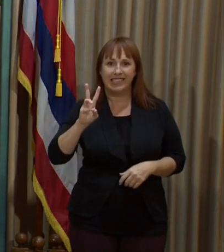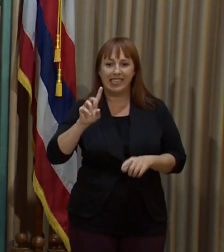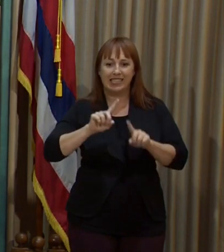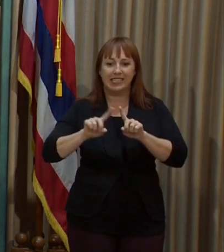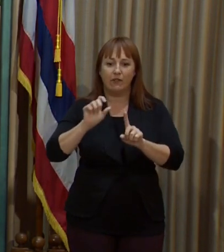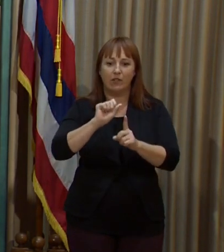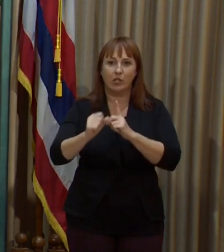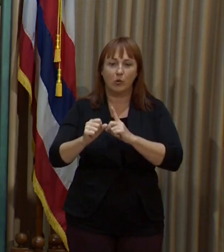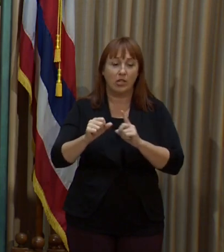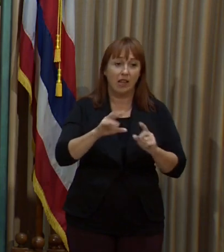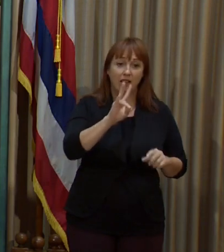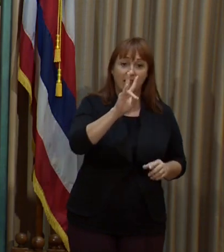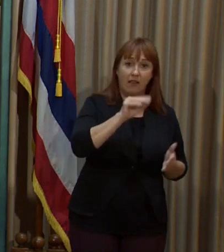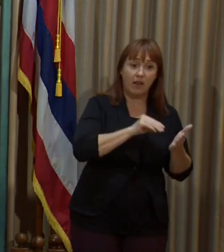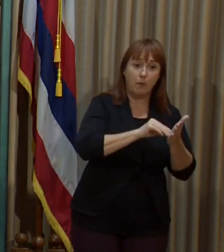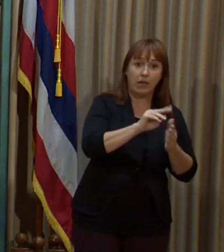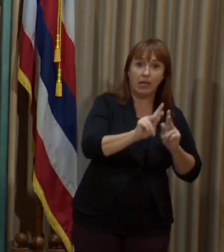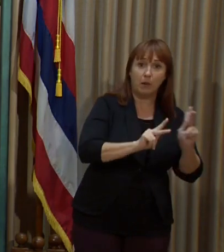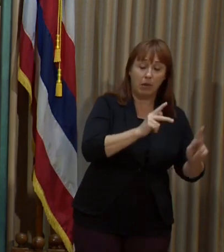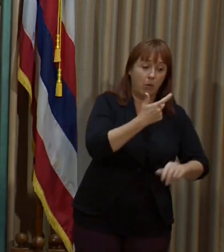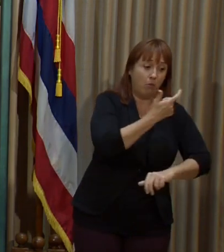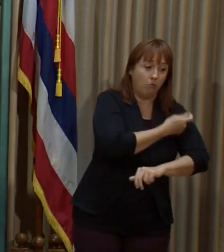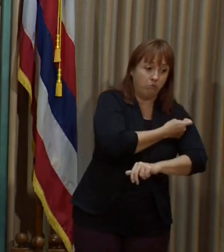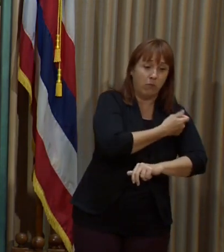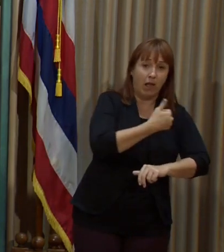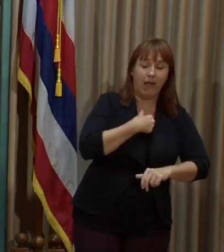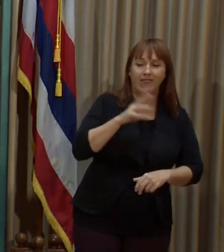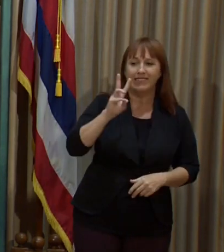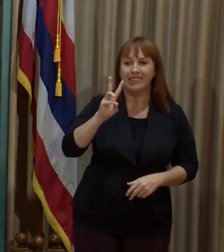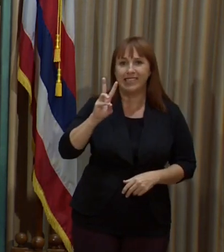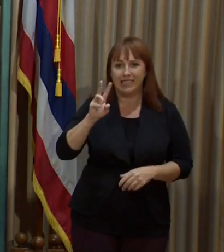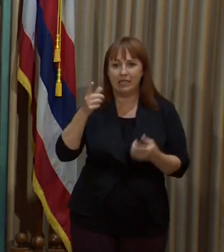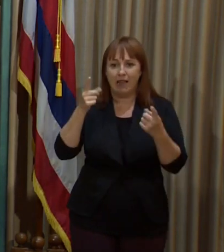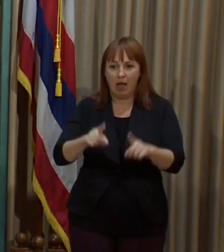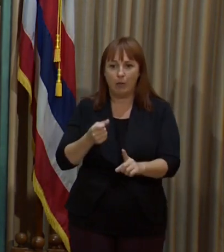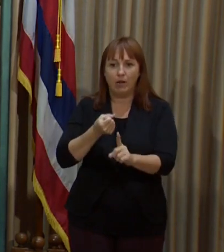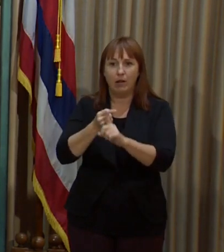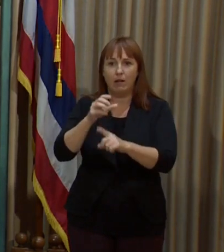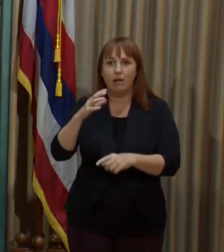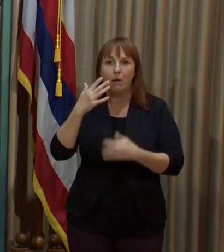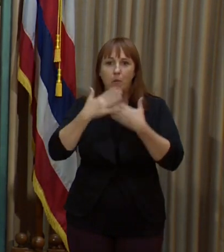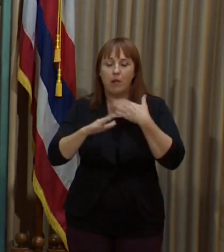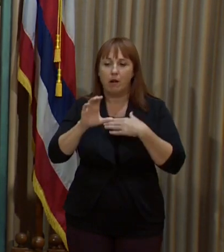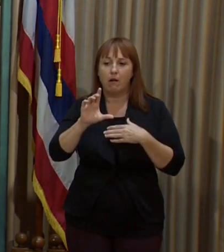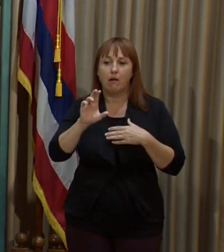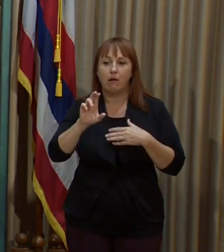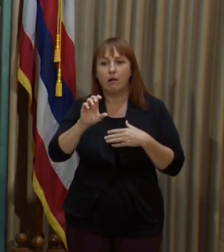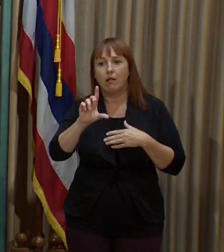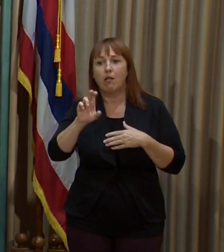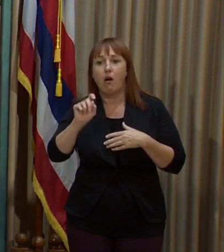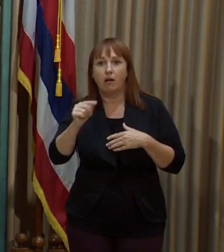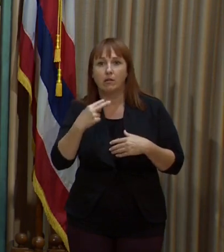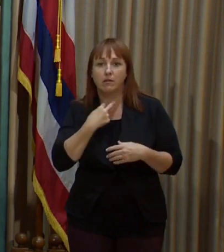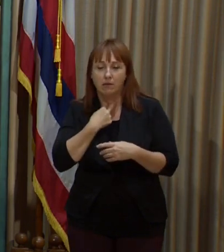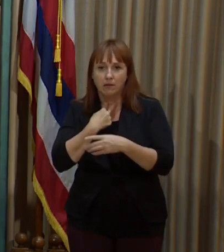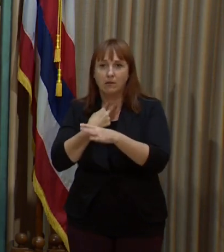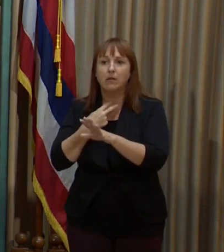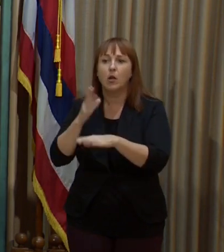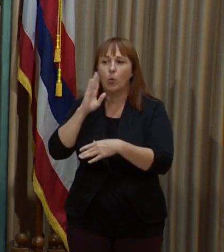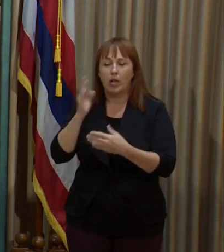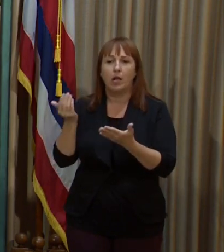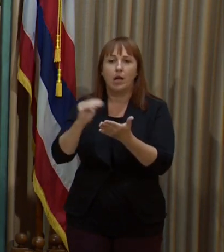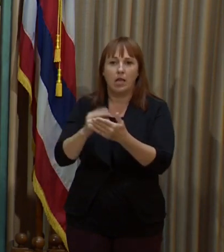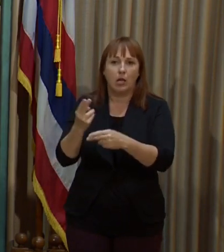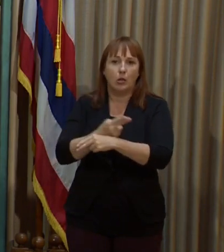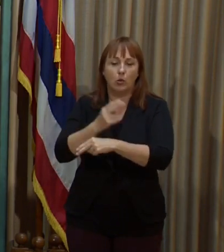clots out of 7 million people, they very likely will revisit and very possibly allow Johnson & Johnson to be used again. That will help